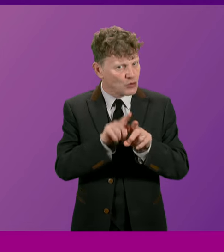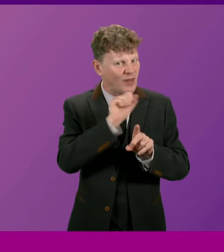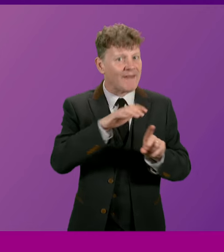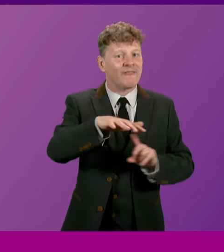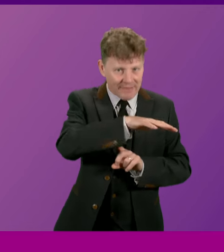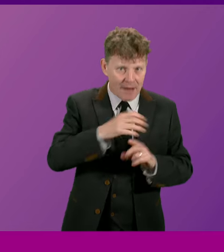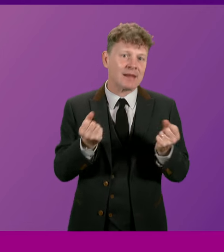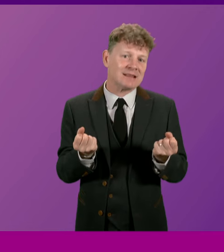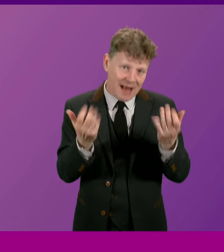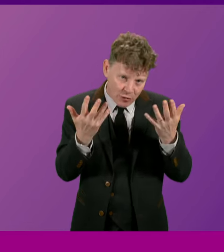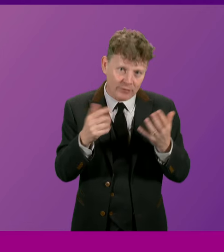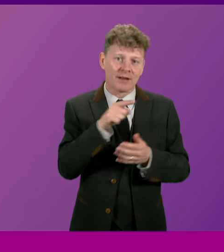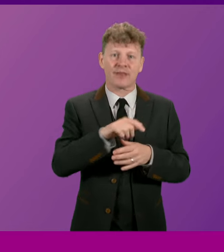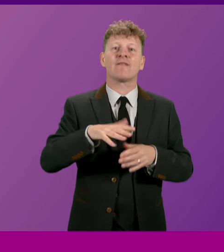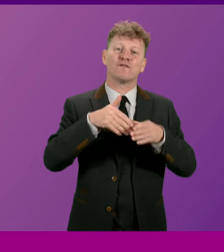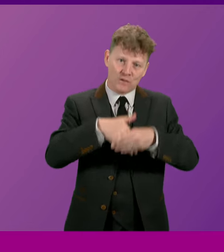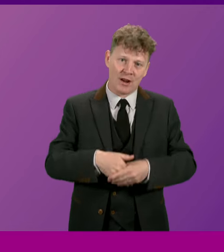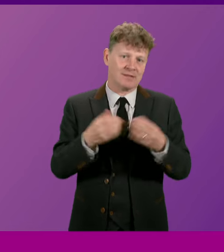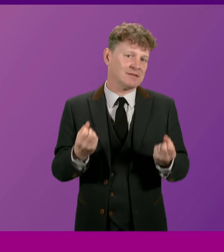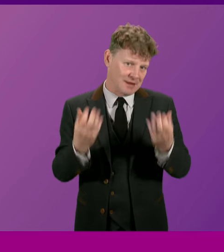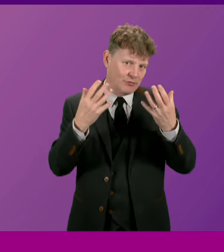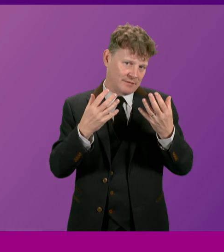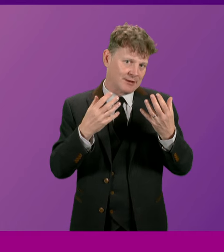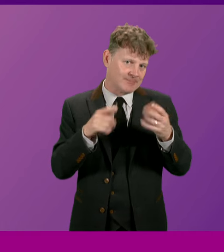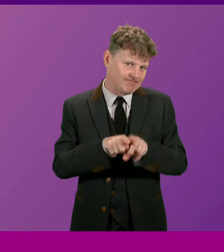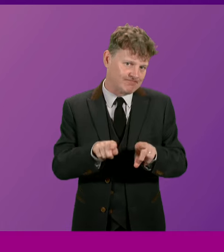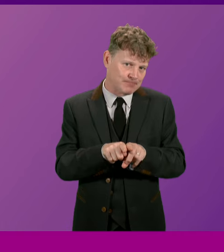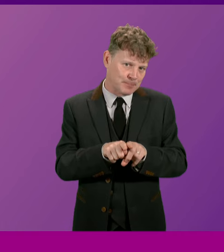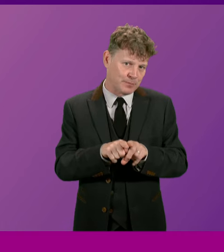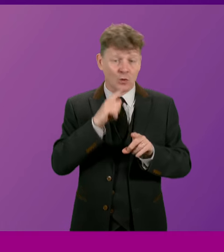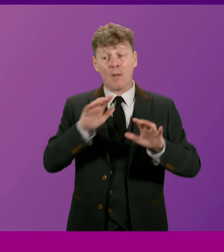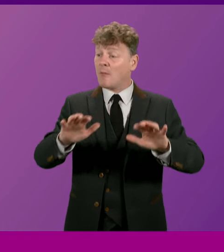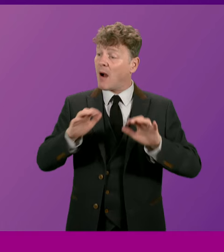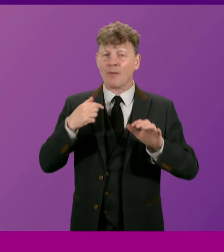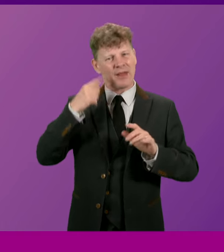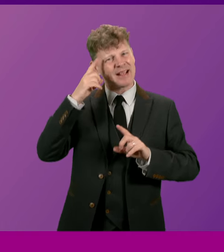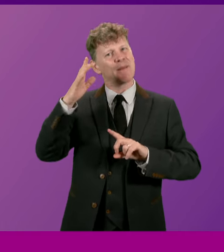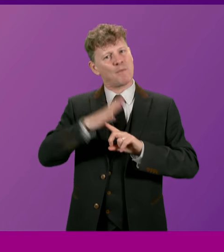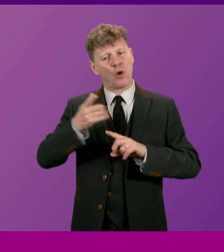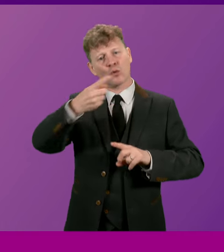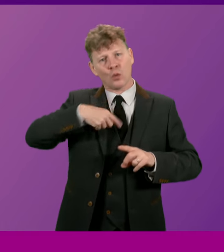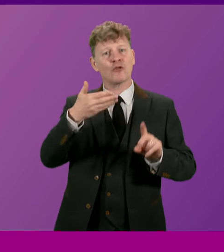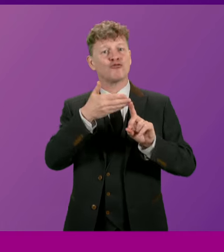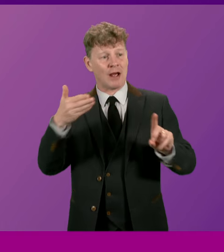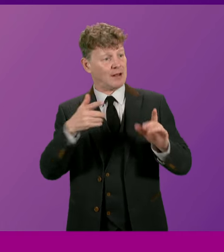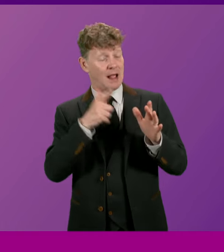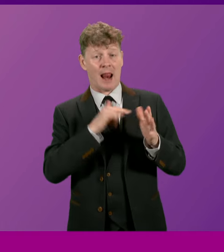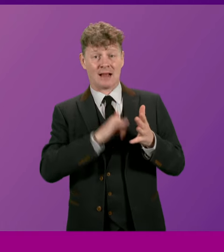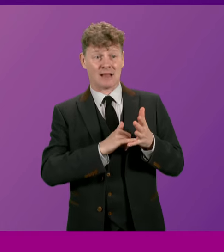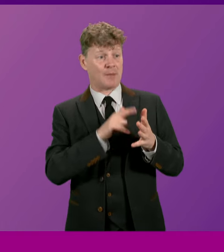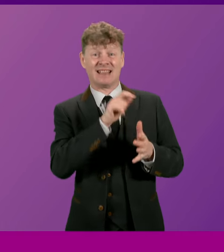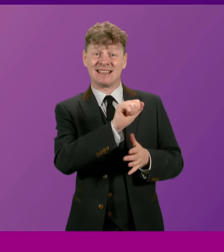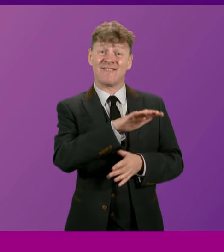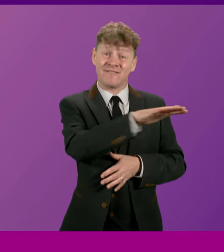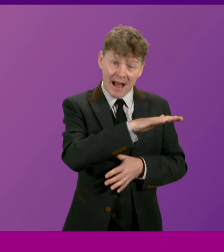family and friends as well. So it's important that parliament as a whole recognises the loss that Alex Salmond's family